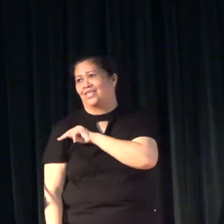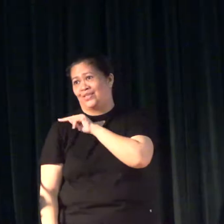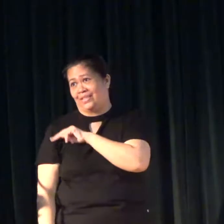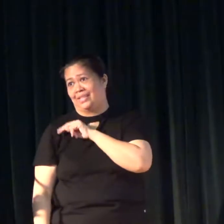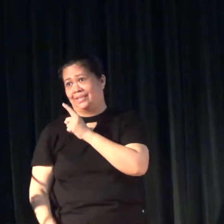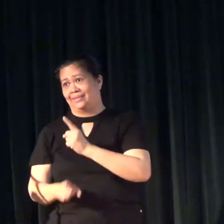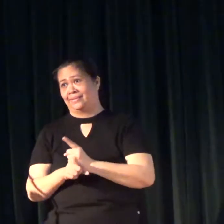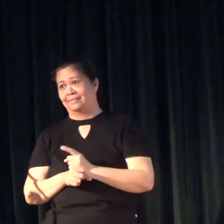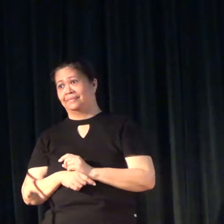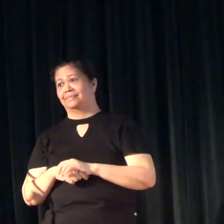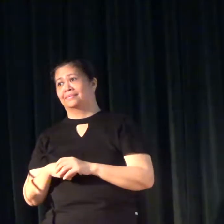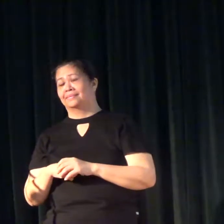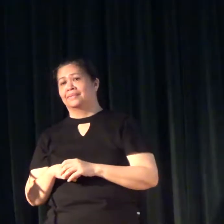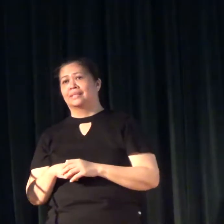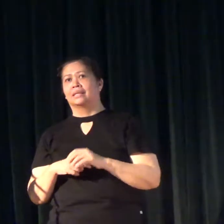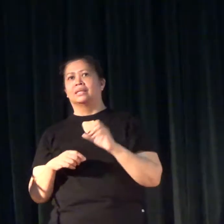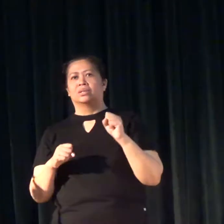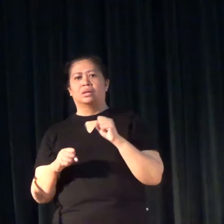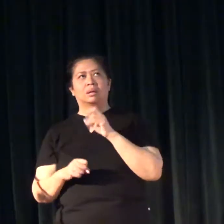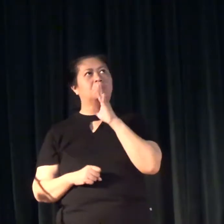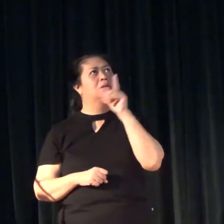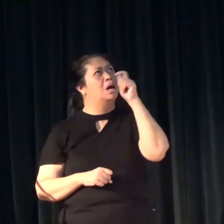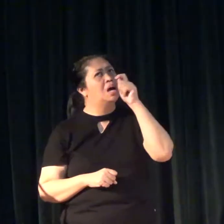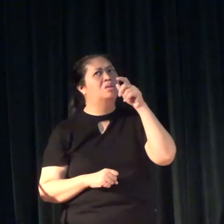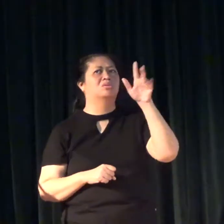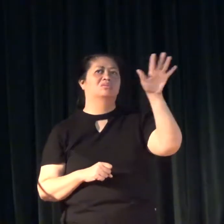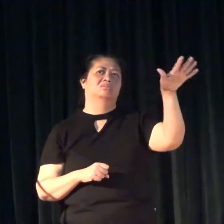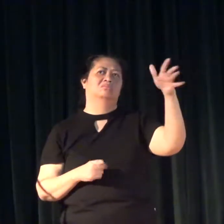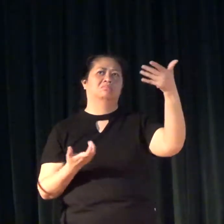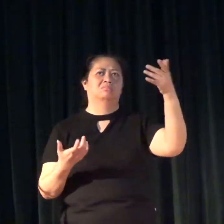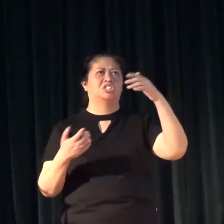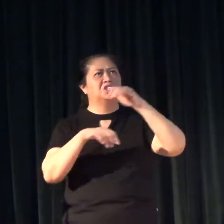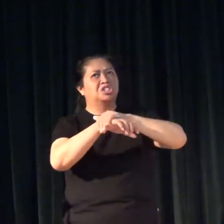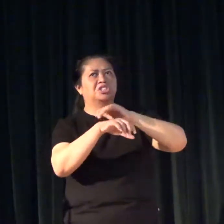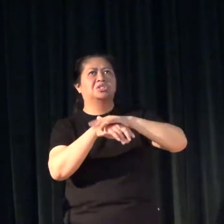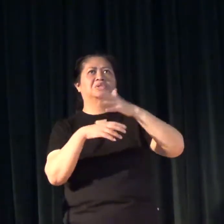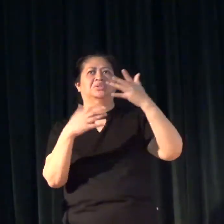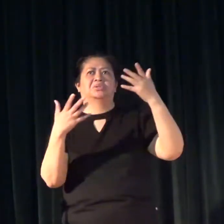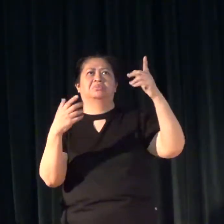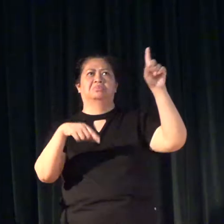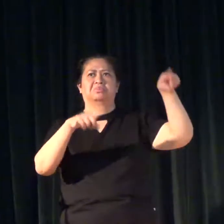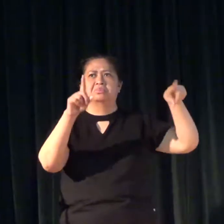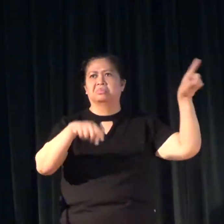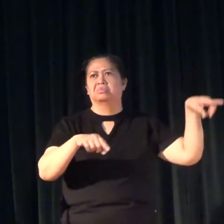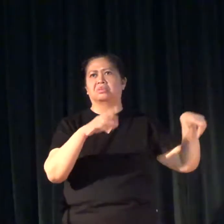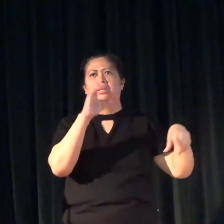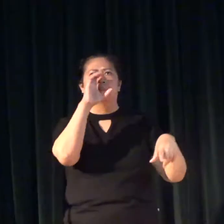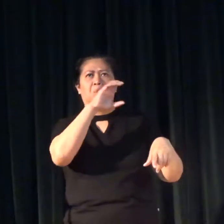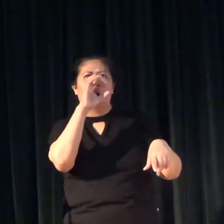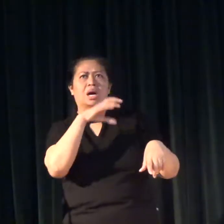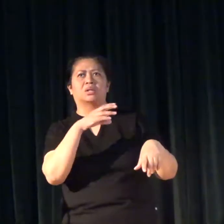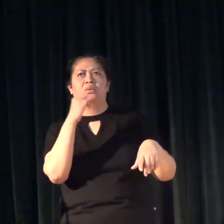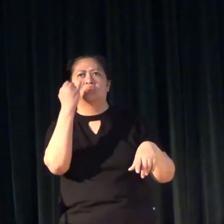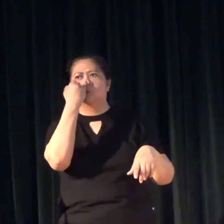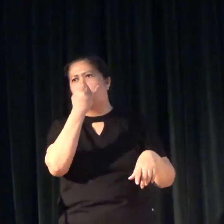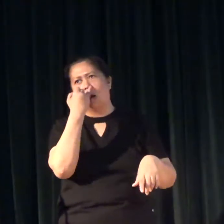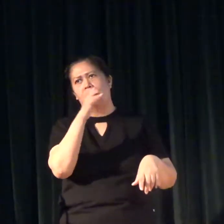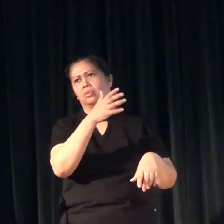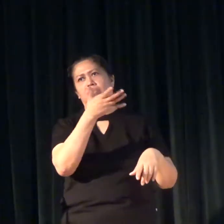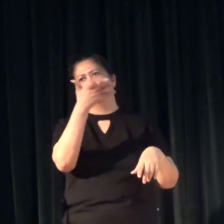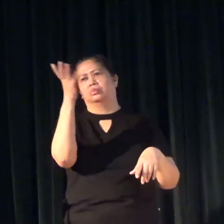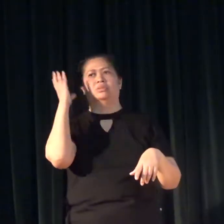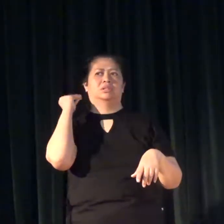language. They speak in Lagado, they speak English, they speak as a guano or ilipano.